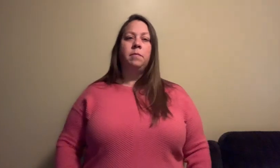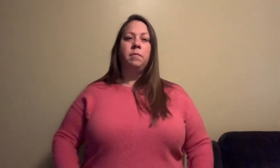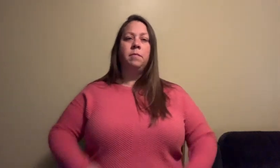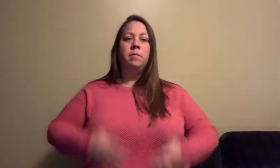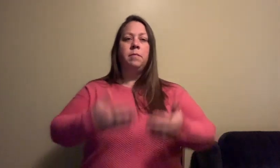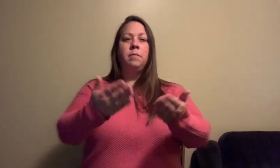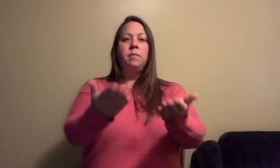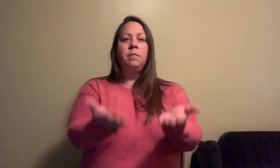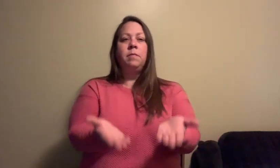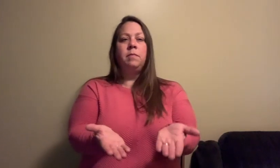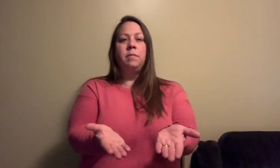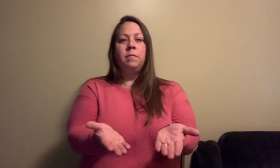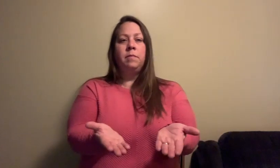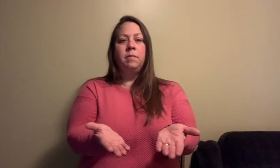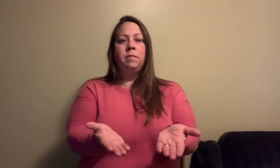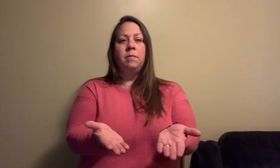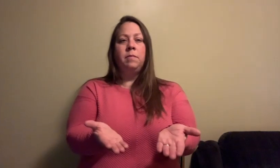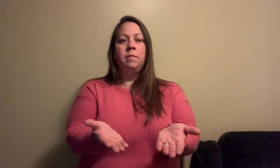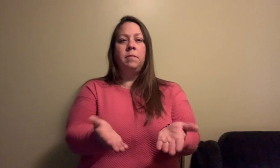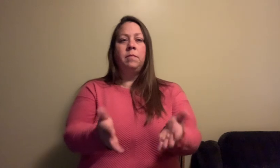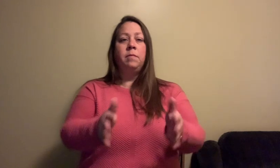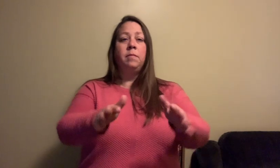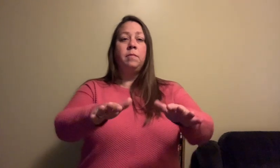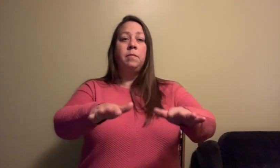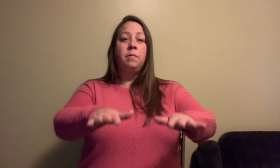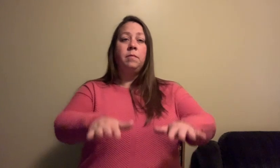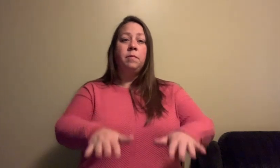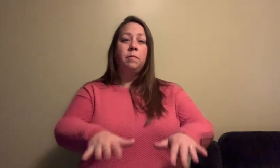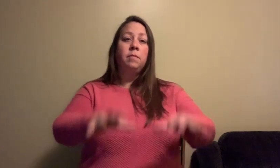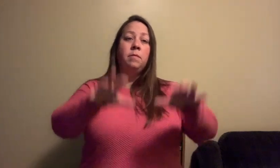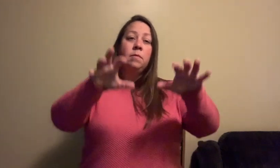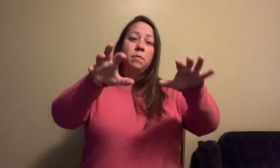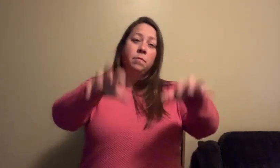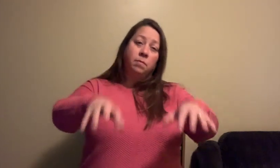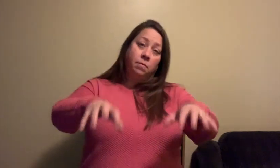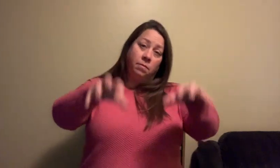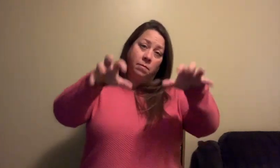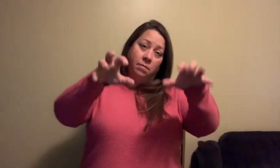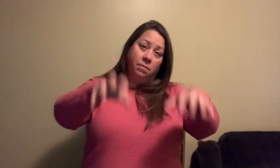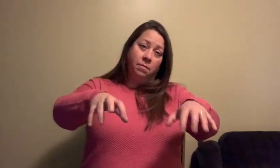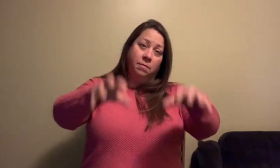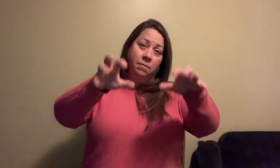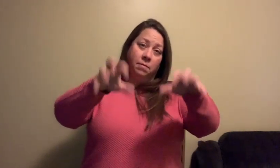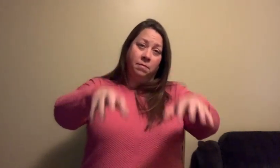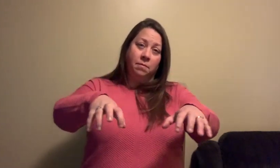One pair of hands calmed the raging storm And